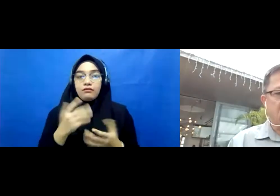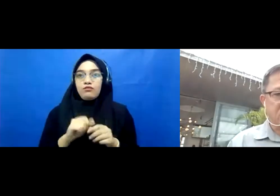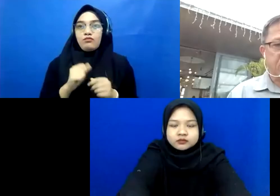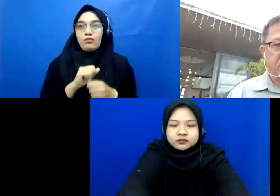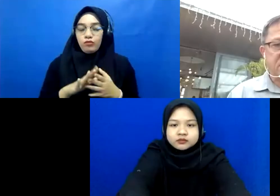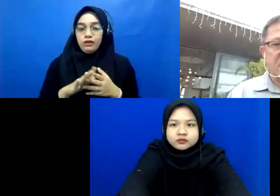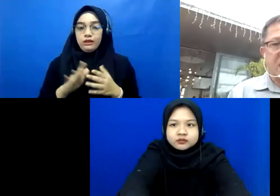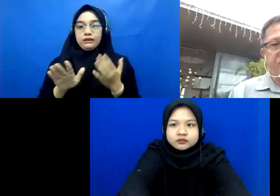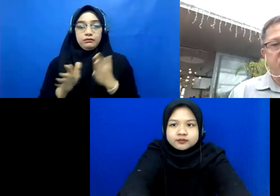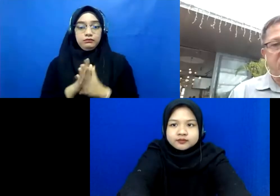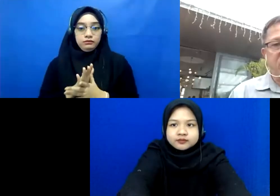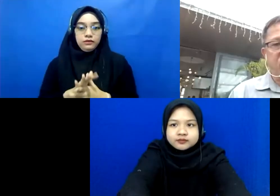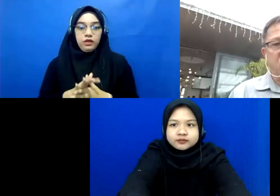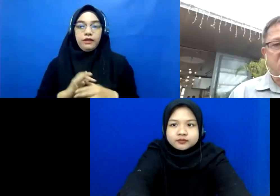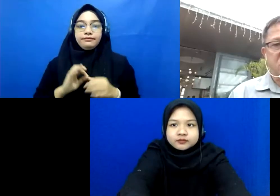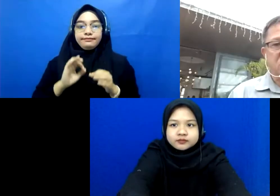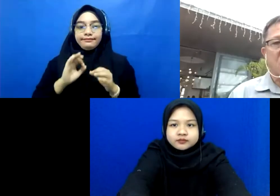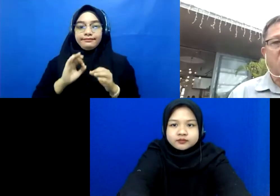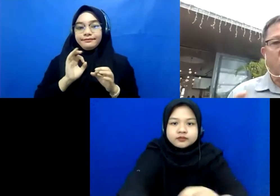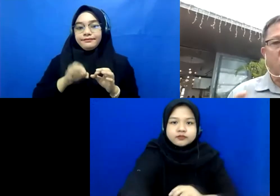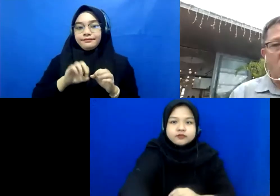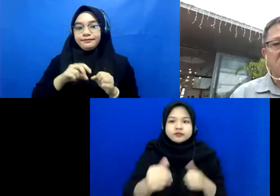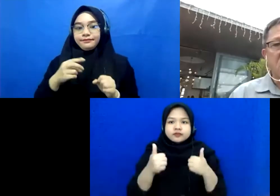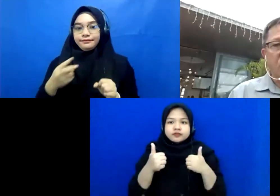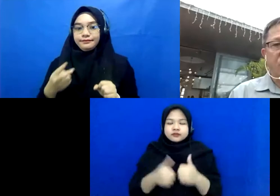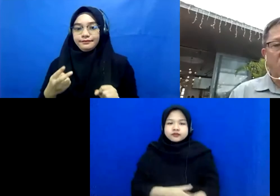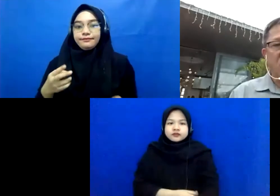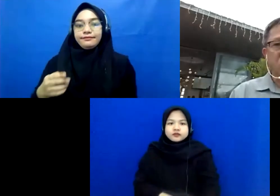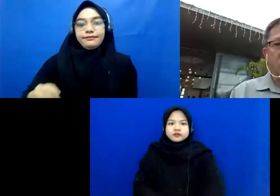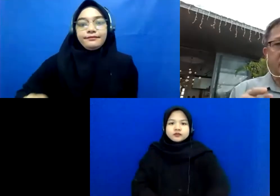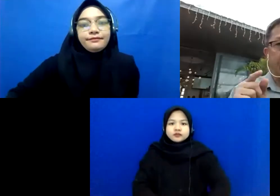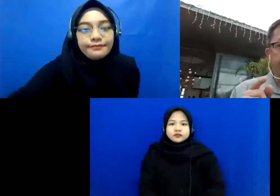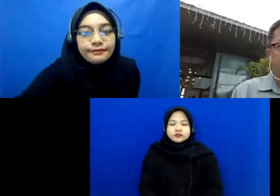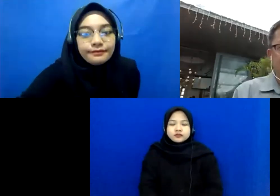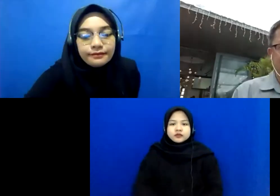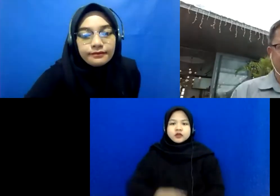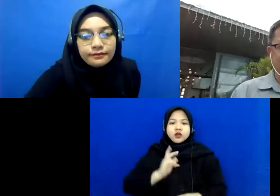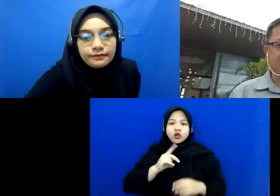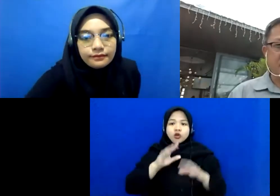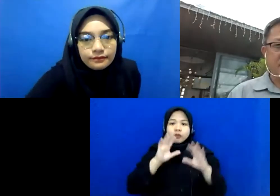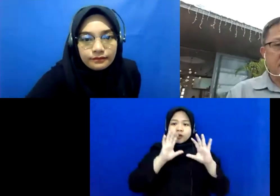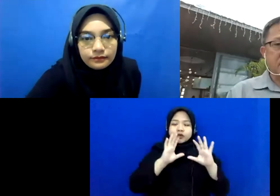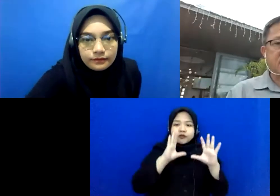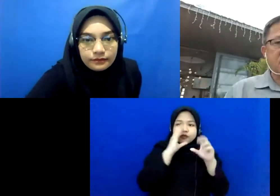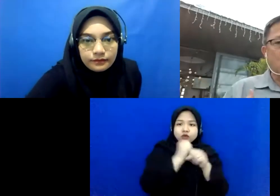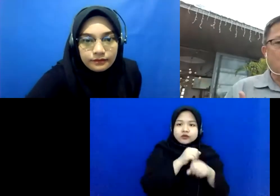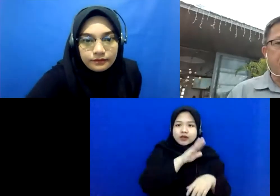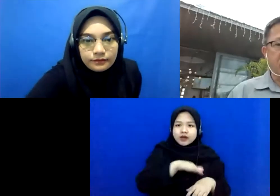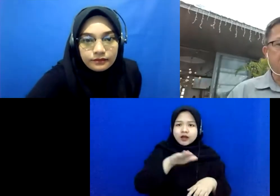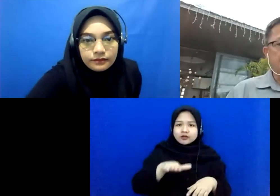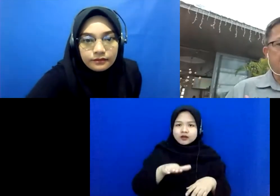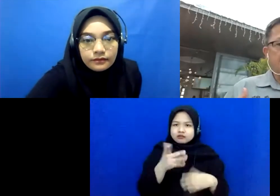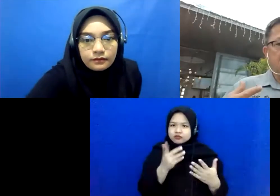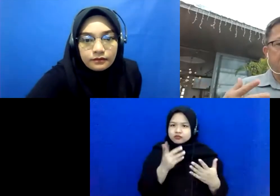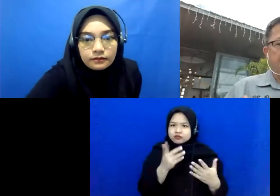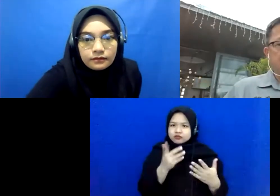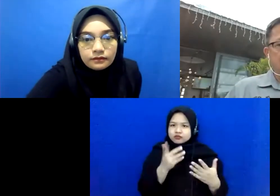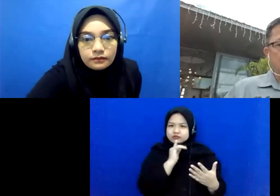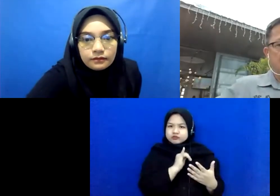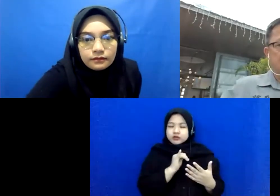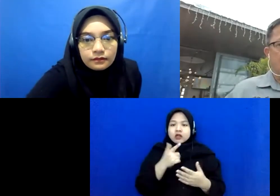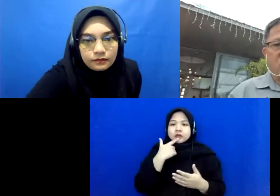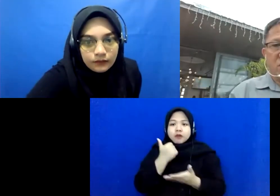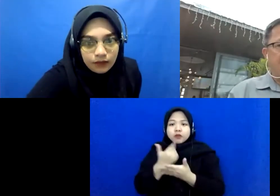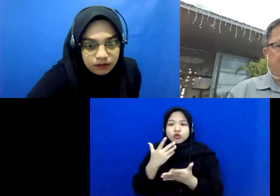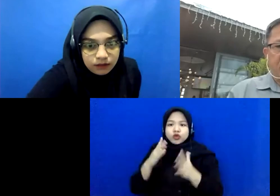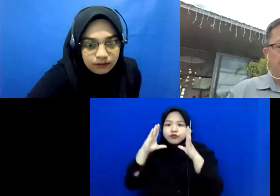to a child disability everybody focus on the child wrong you focus on the mother you see as a woman the relationship